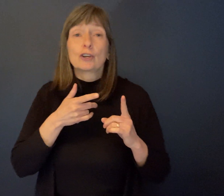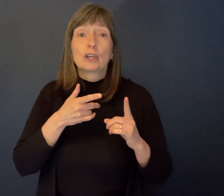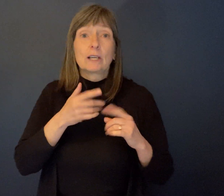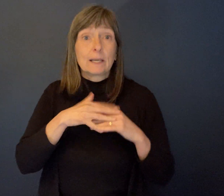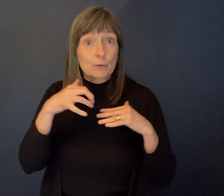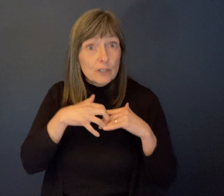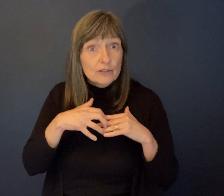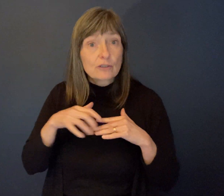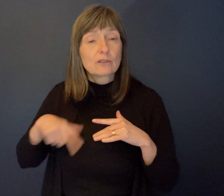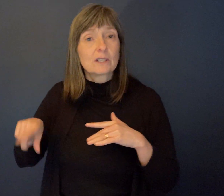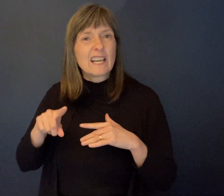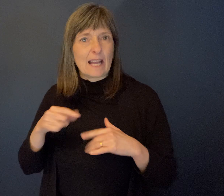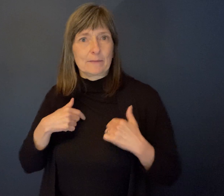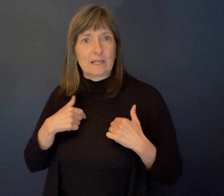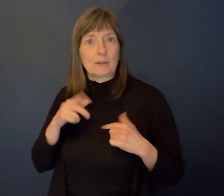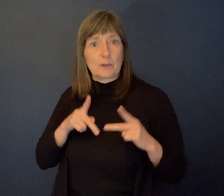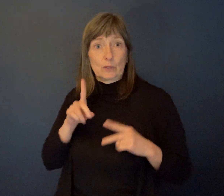grant-based program to support, uh,